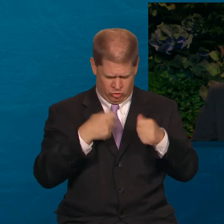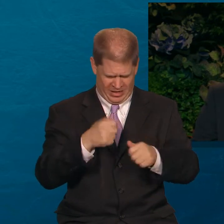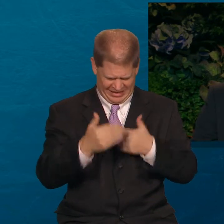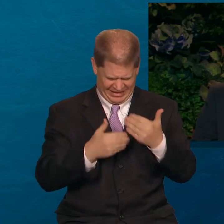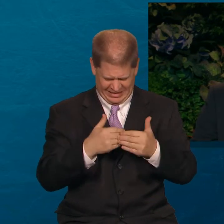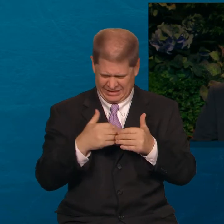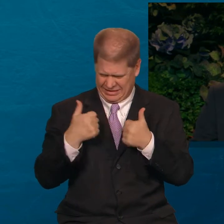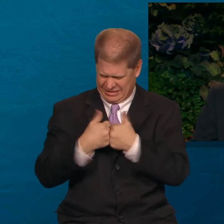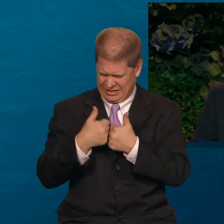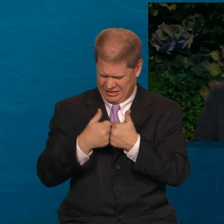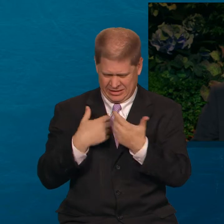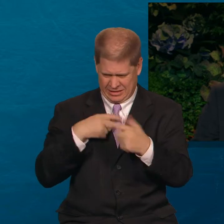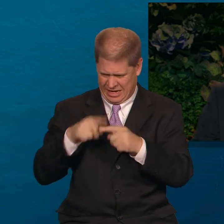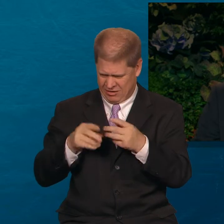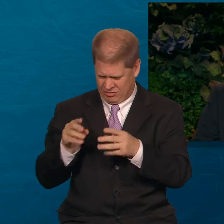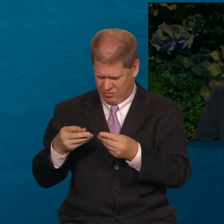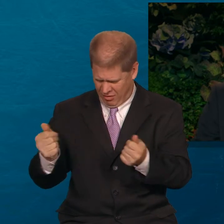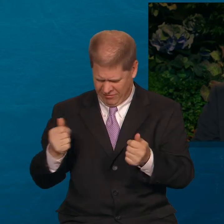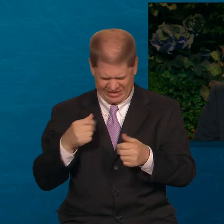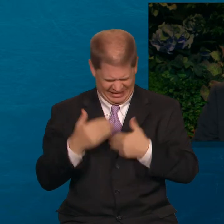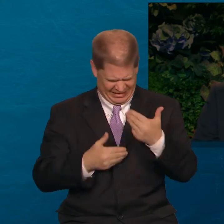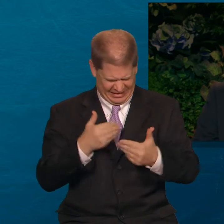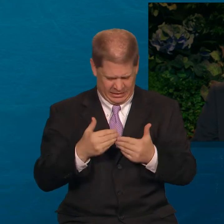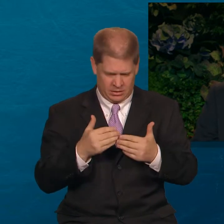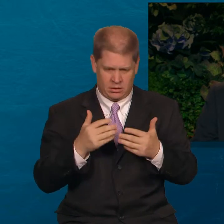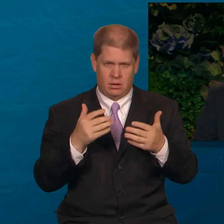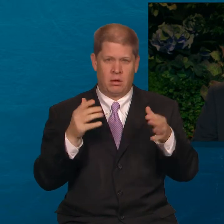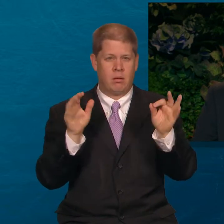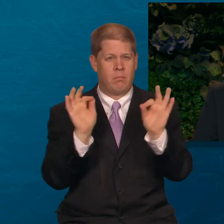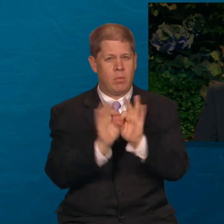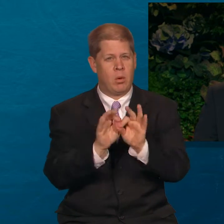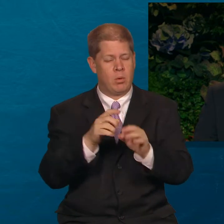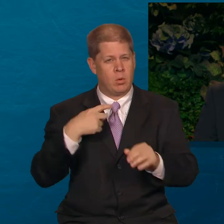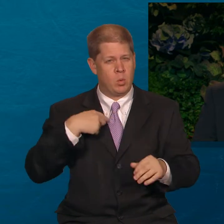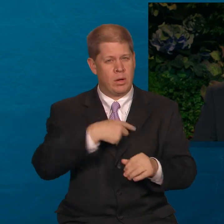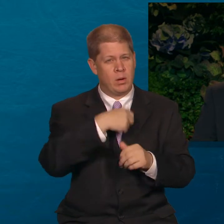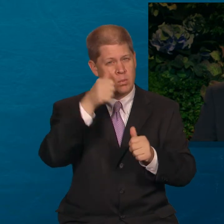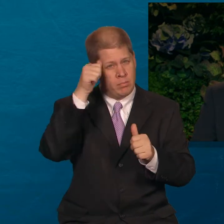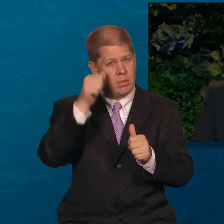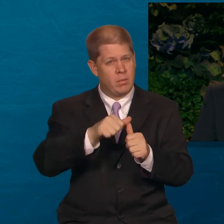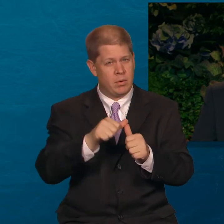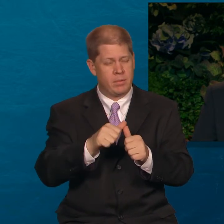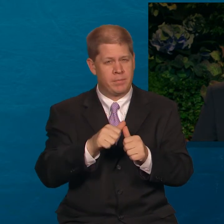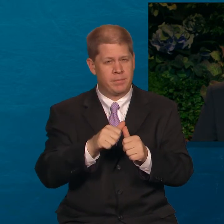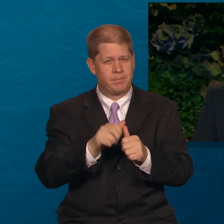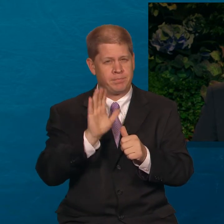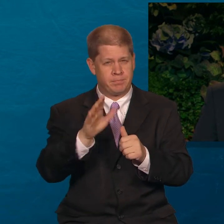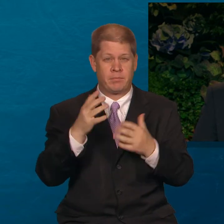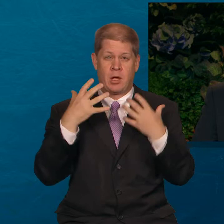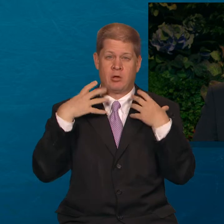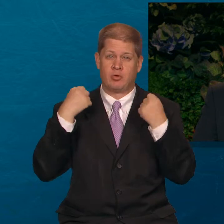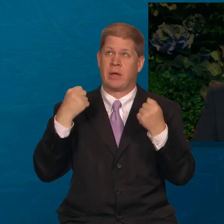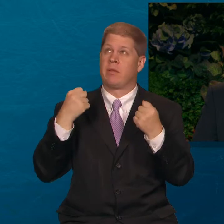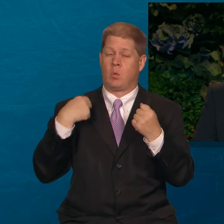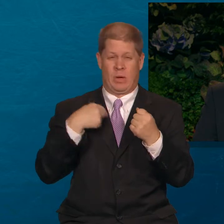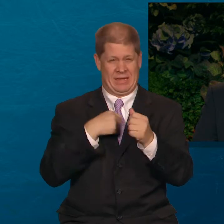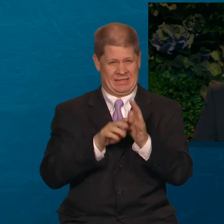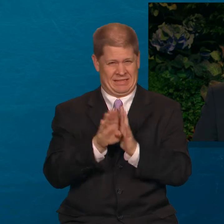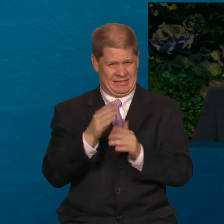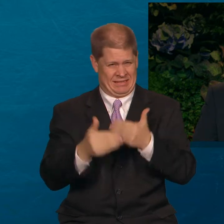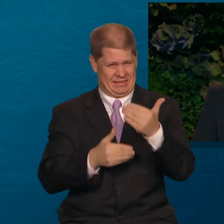endure the challenges we cannot solve, it is important to remember that the spiritual strength we develop